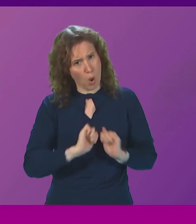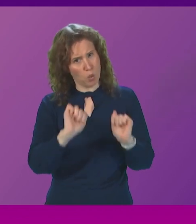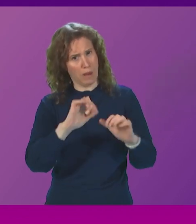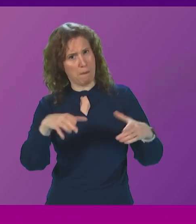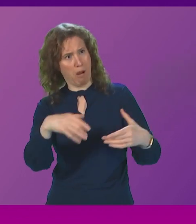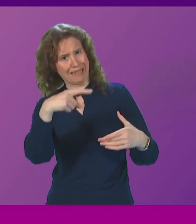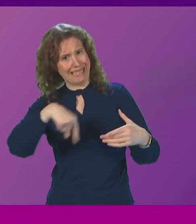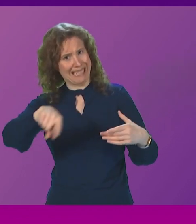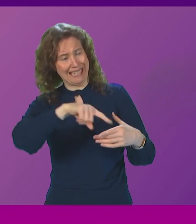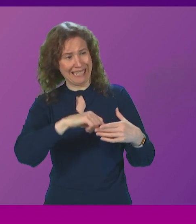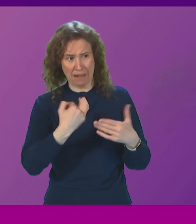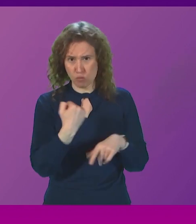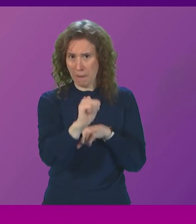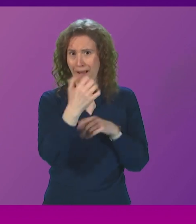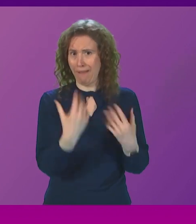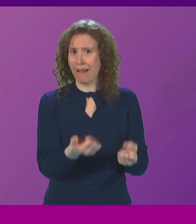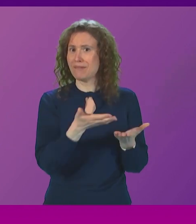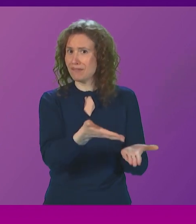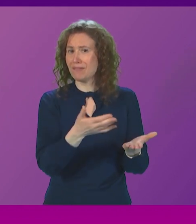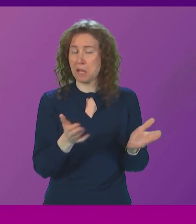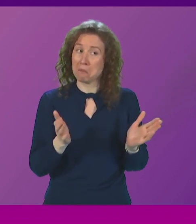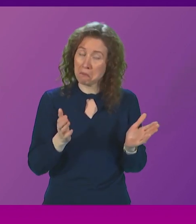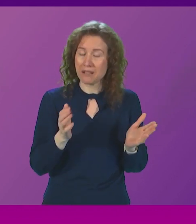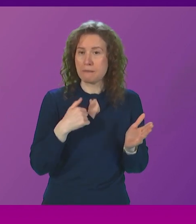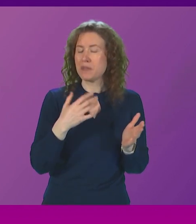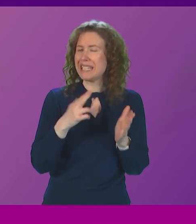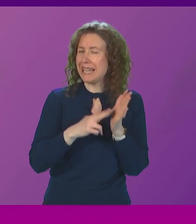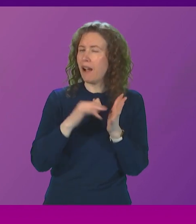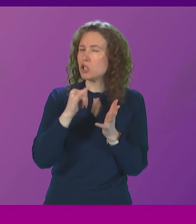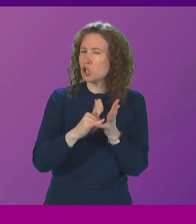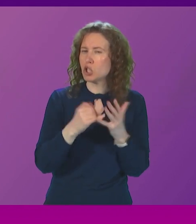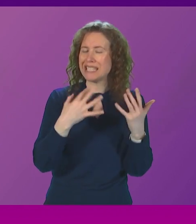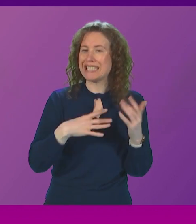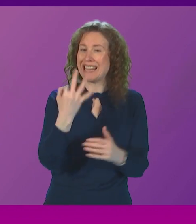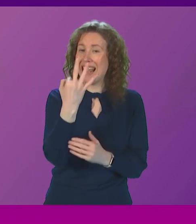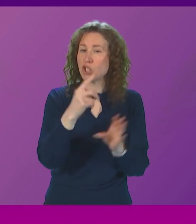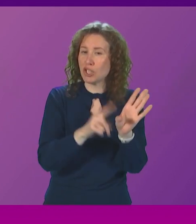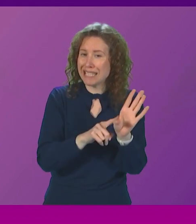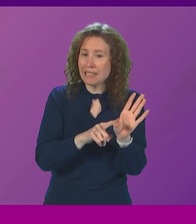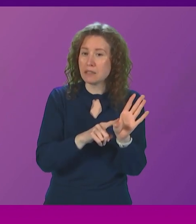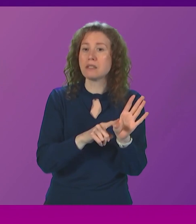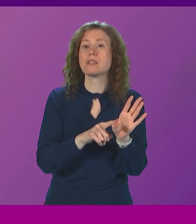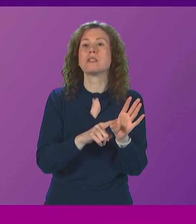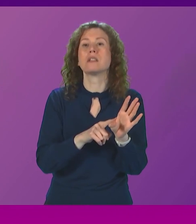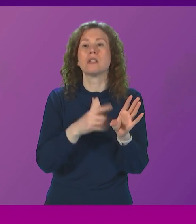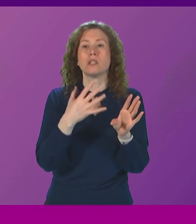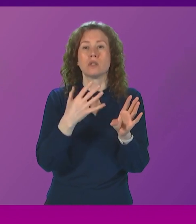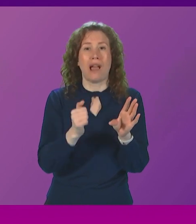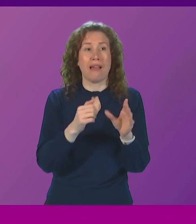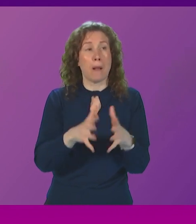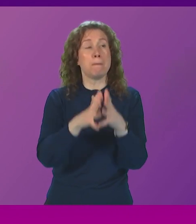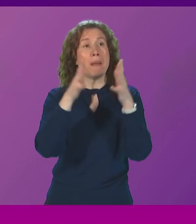backbenches, the rebellion that we've already seen. It took Nicola Sturgeon eight years to have her first major